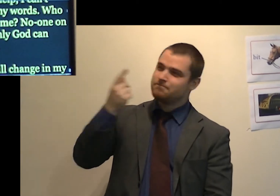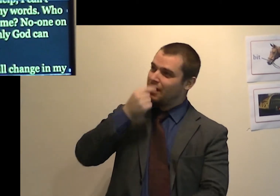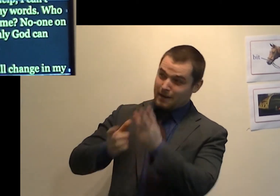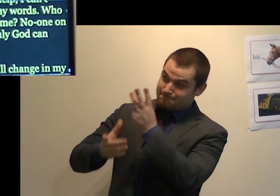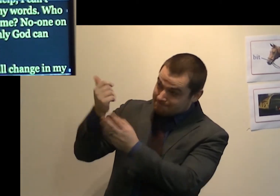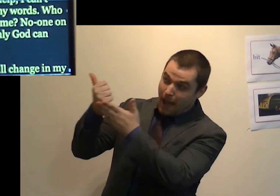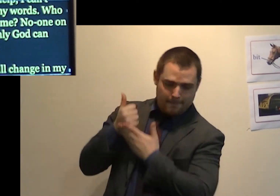me.